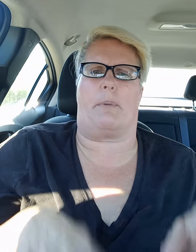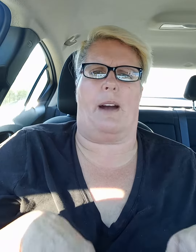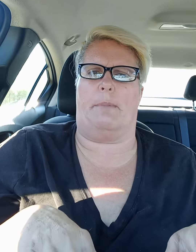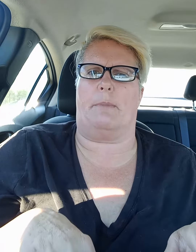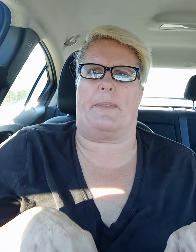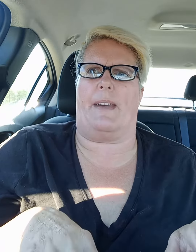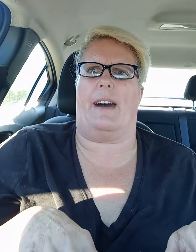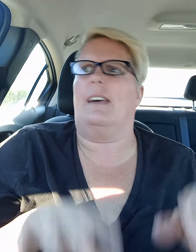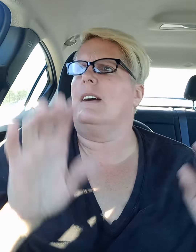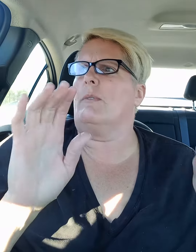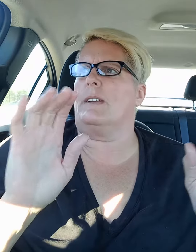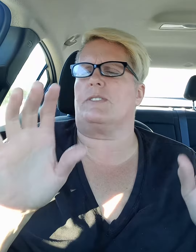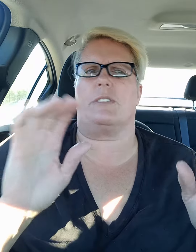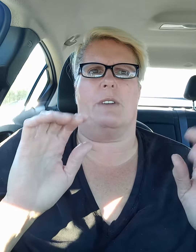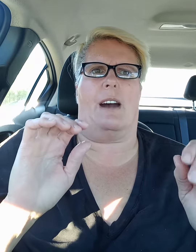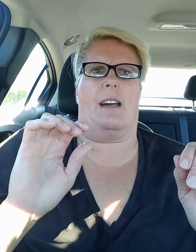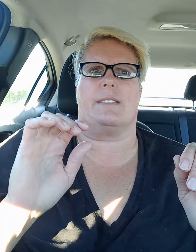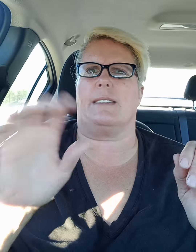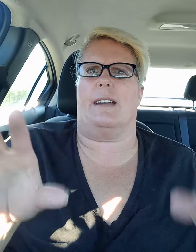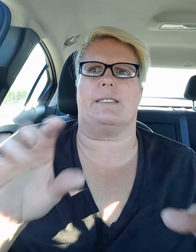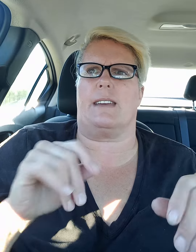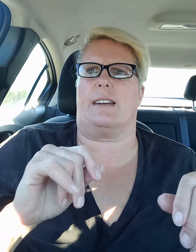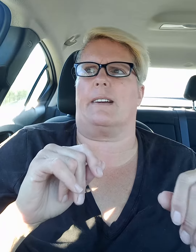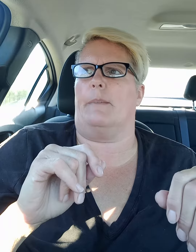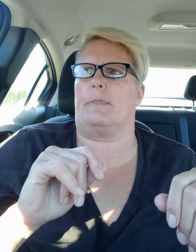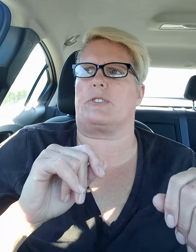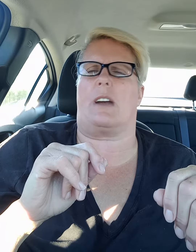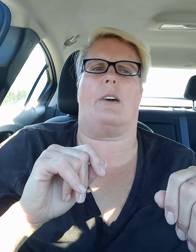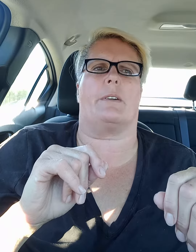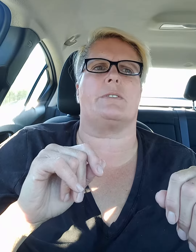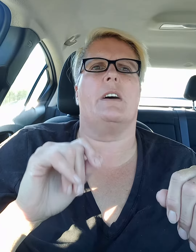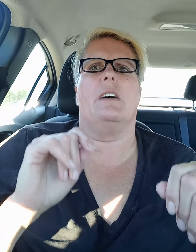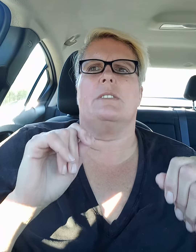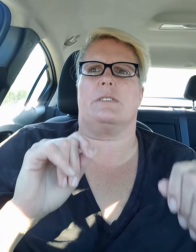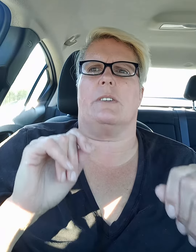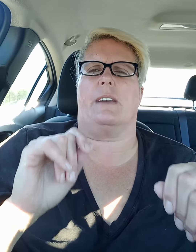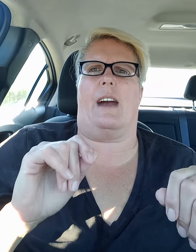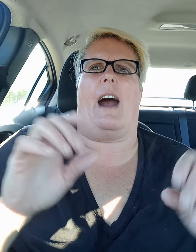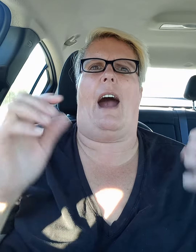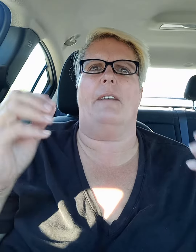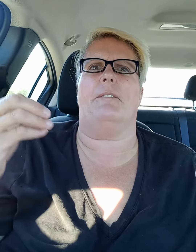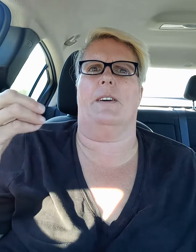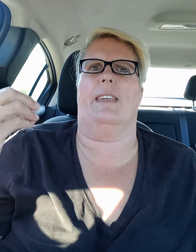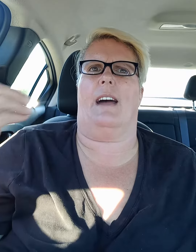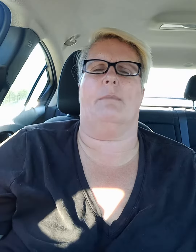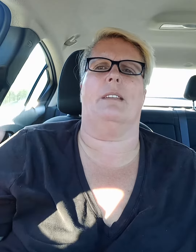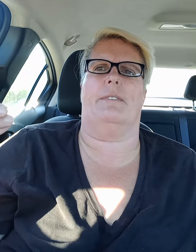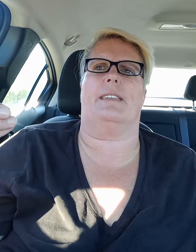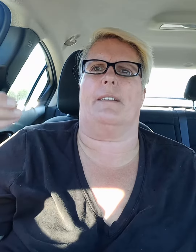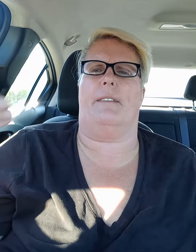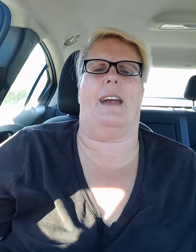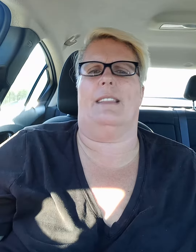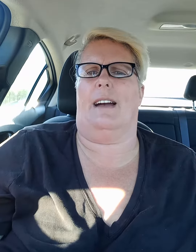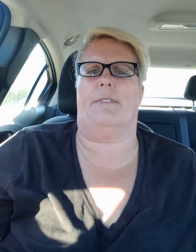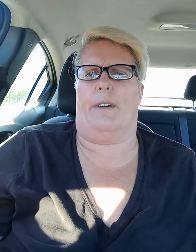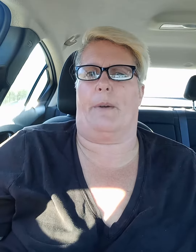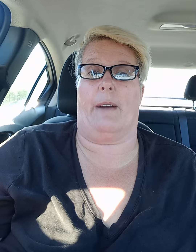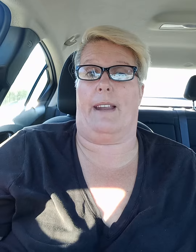problem with that when it's too hot outside I'll take a couple showers so yeah I feel that I'm living the van life already